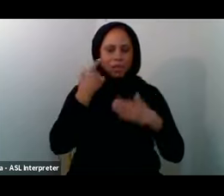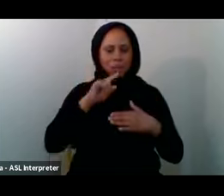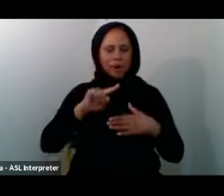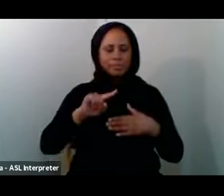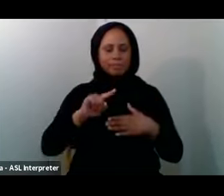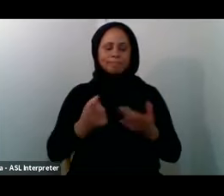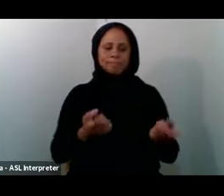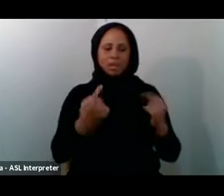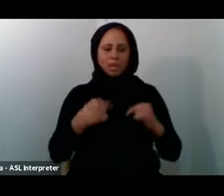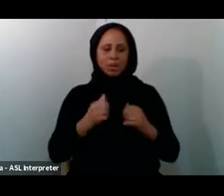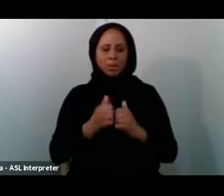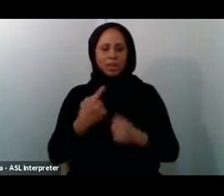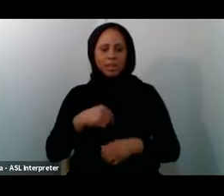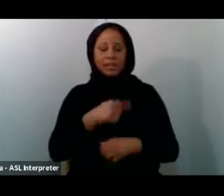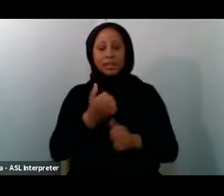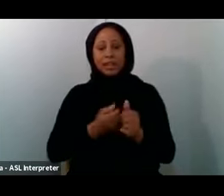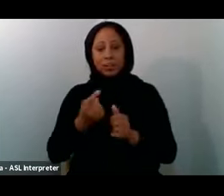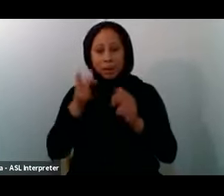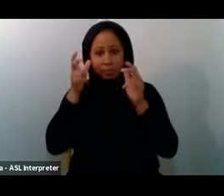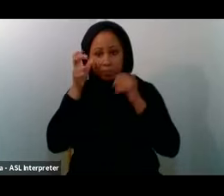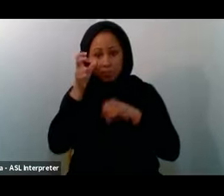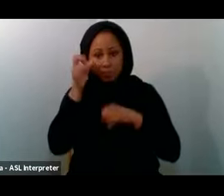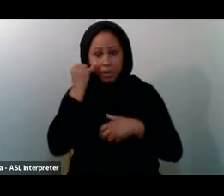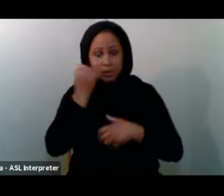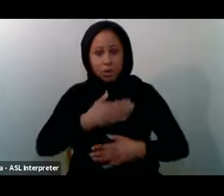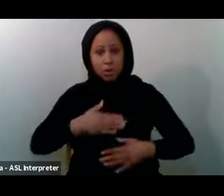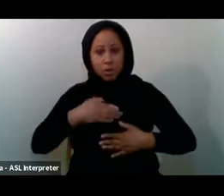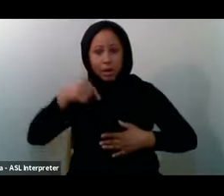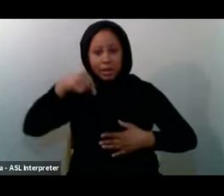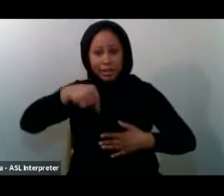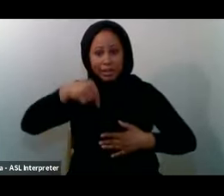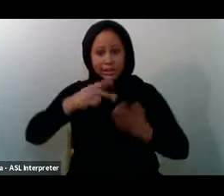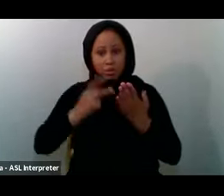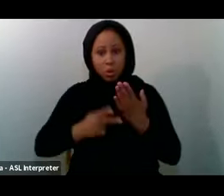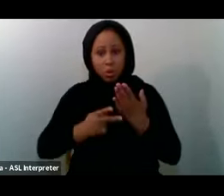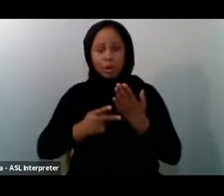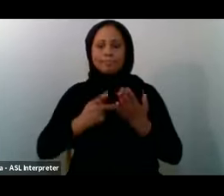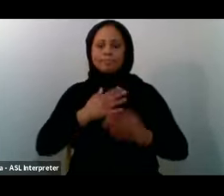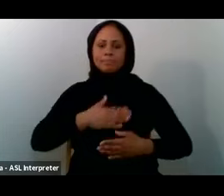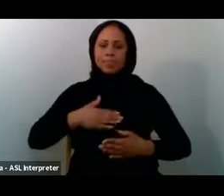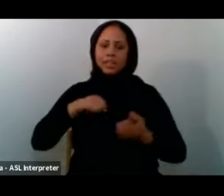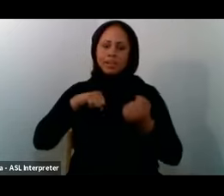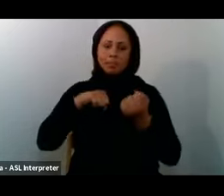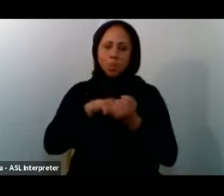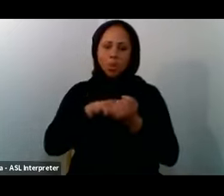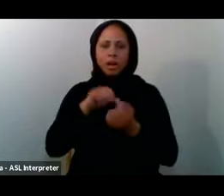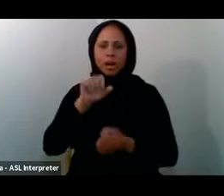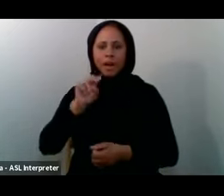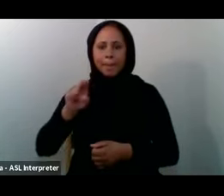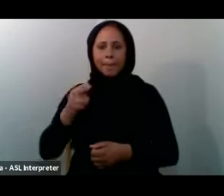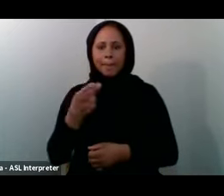to everyone listening, if you enjoy this program, please do support Muhsin in the link in the description.